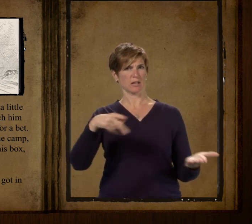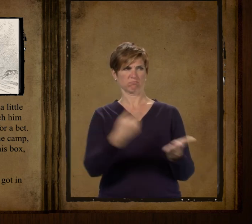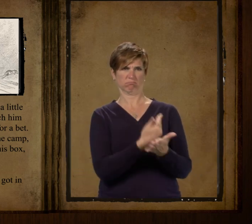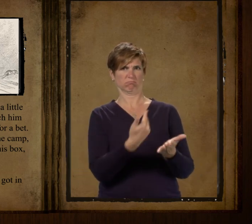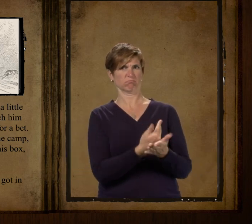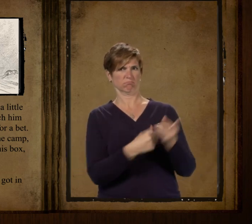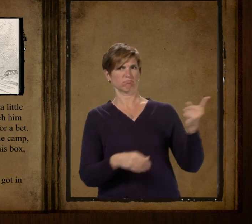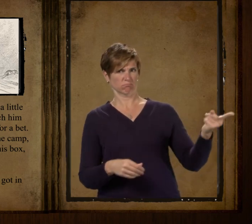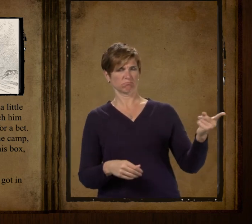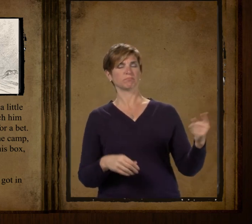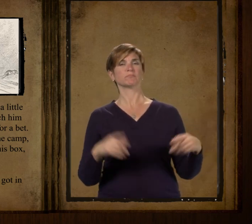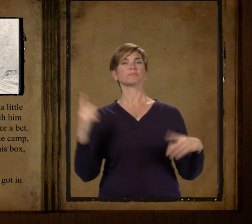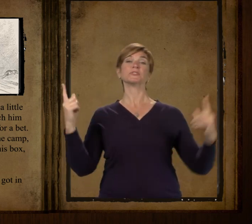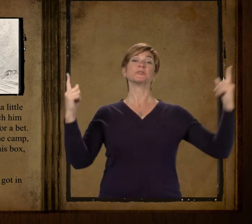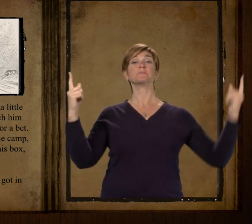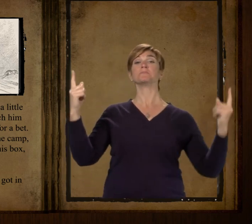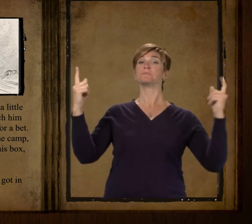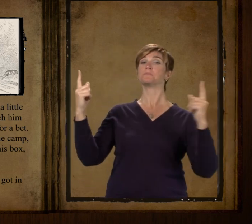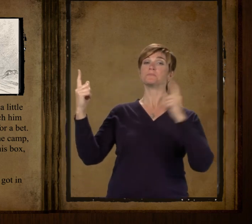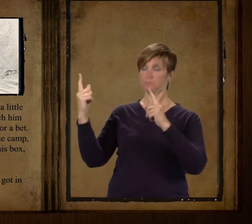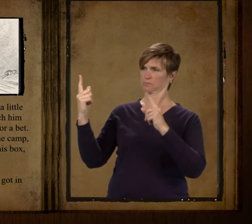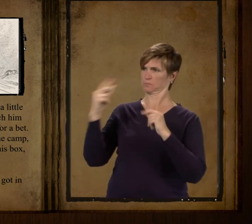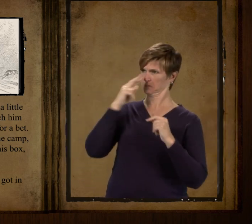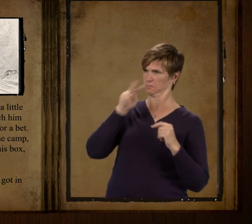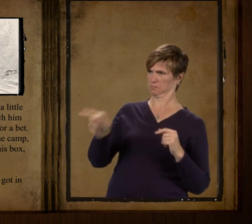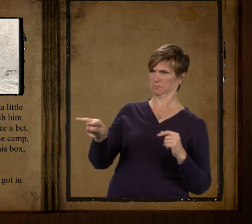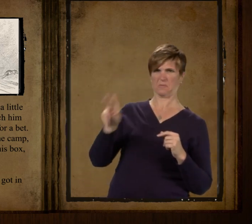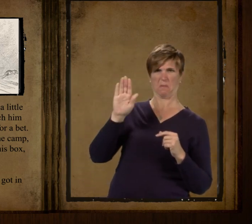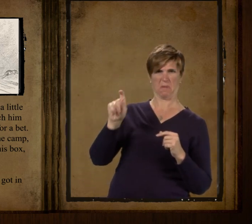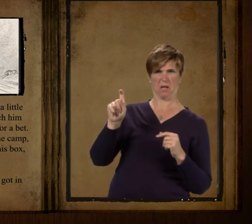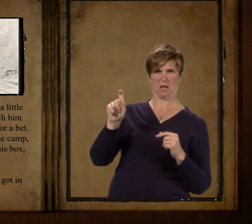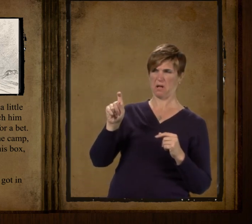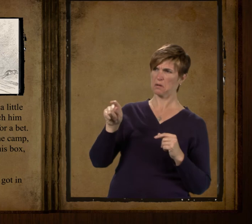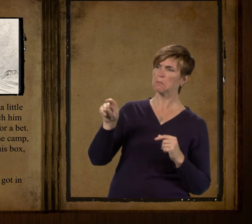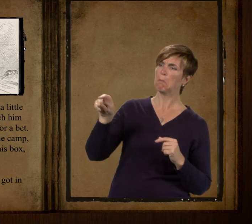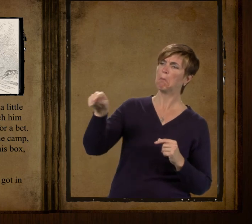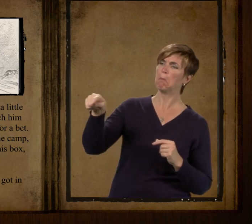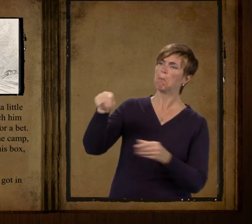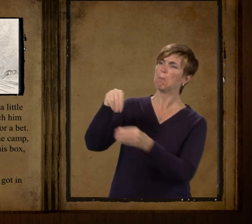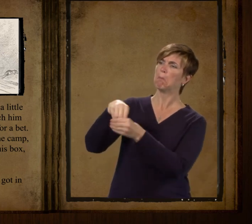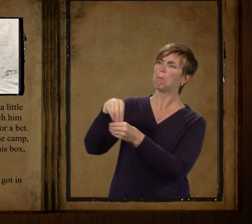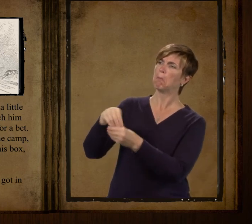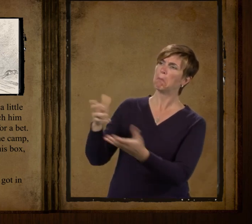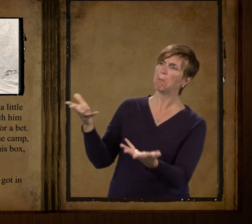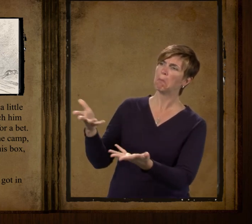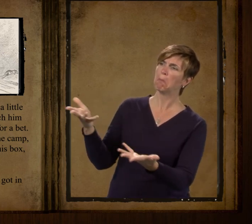come across him with his box and says what might it be you've got in the box